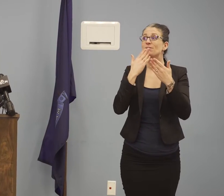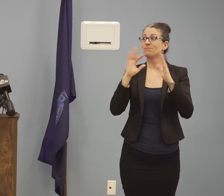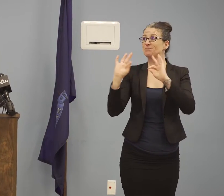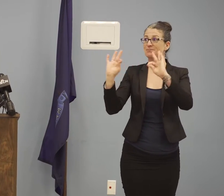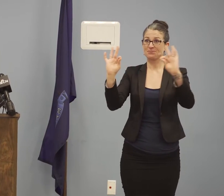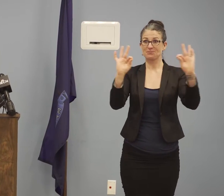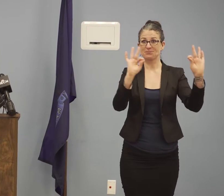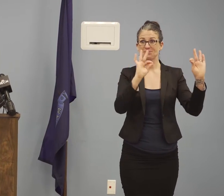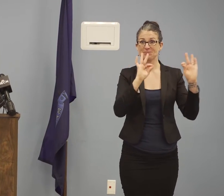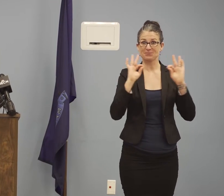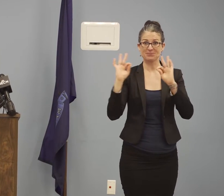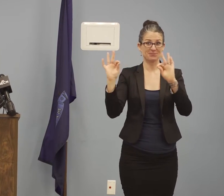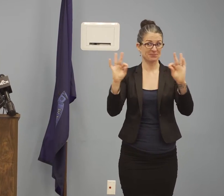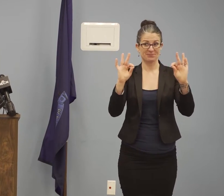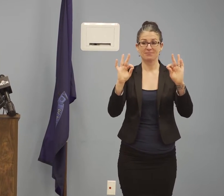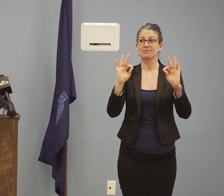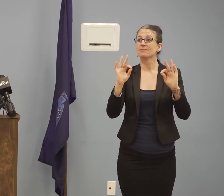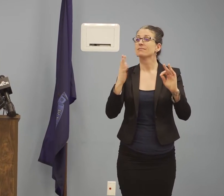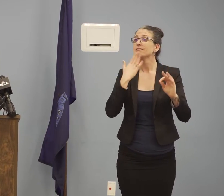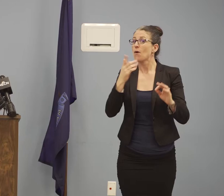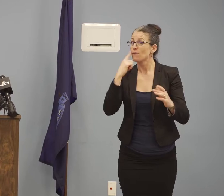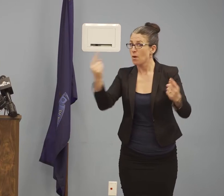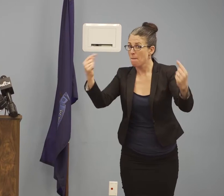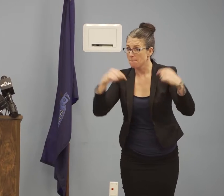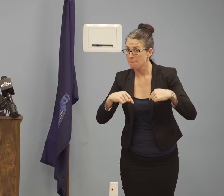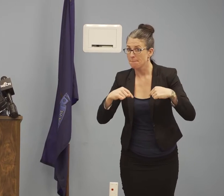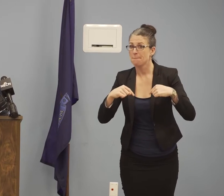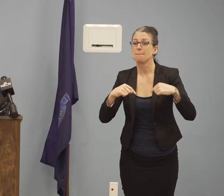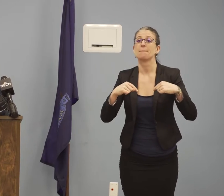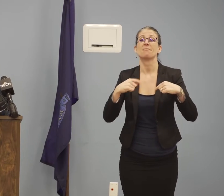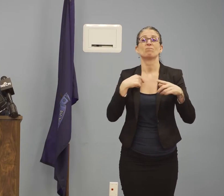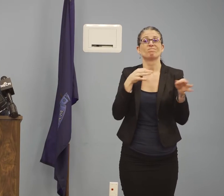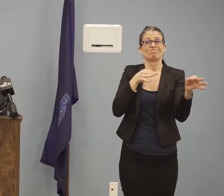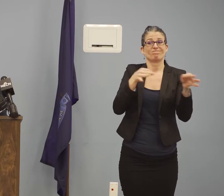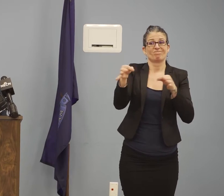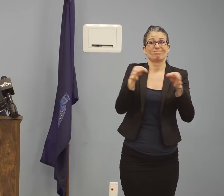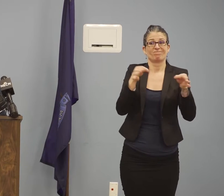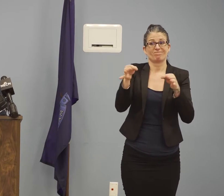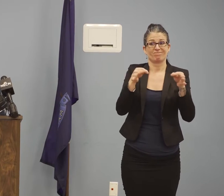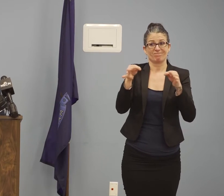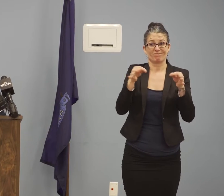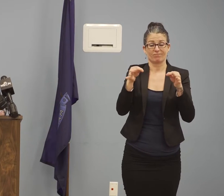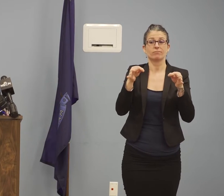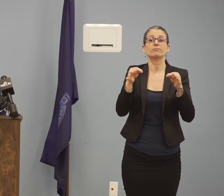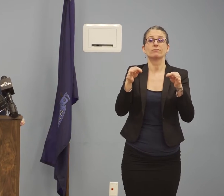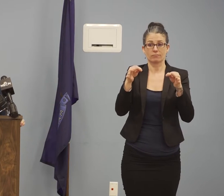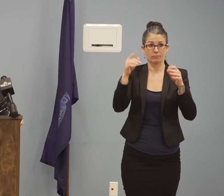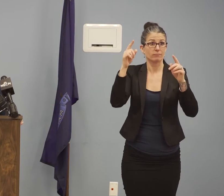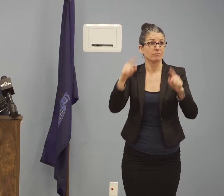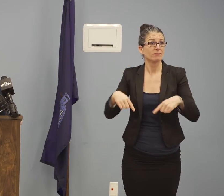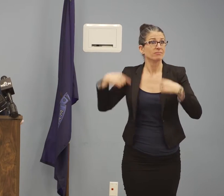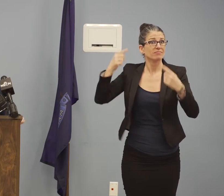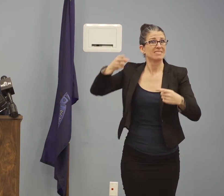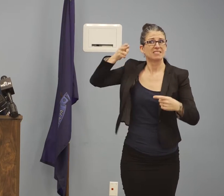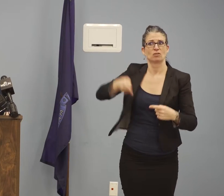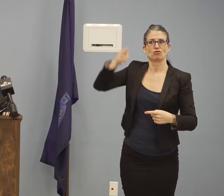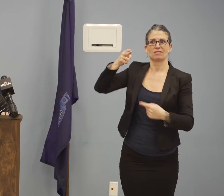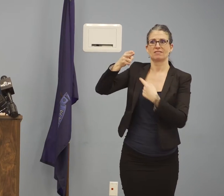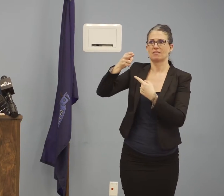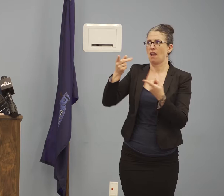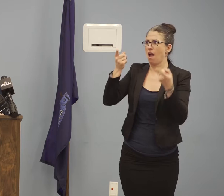unprecedented times in the history of our state and the history of our nation. Just now, Dr. Shah